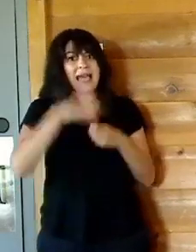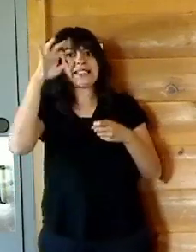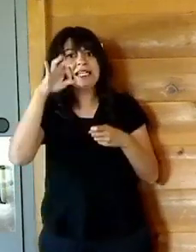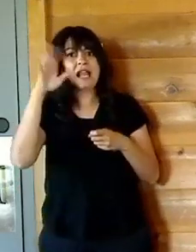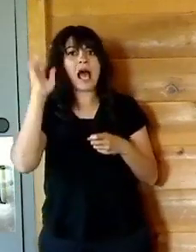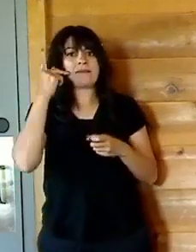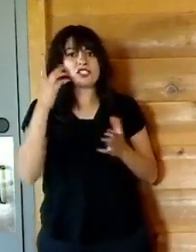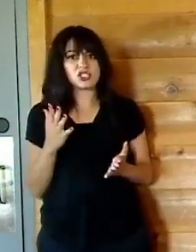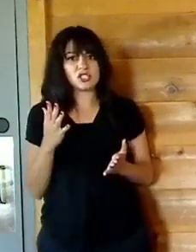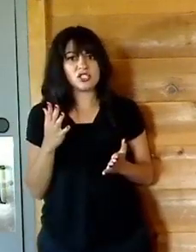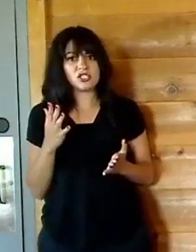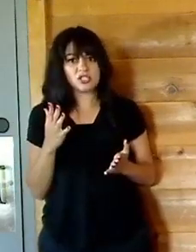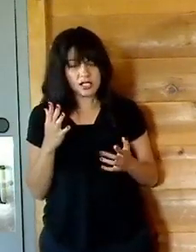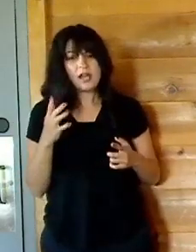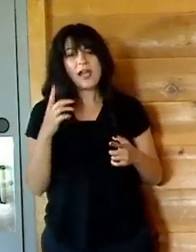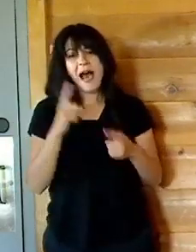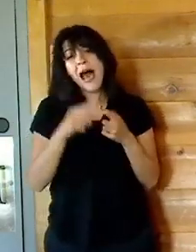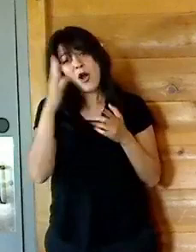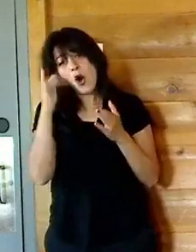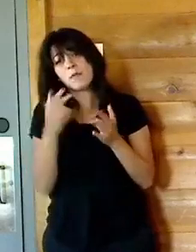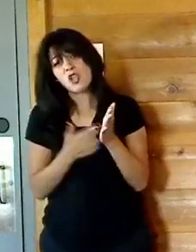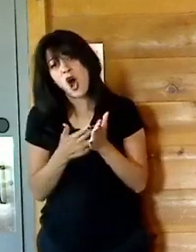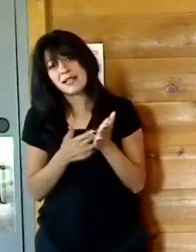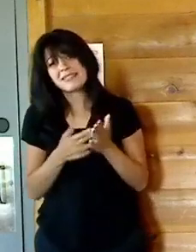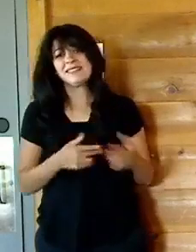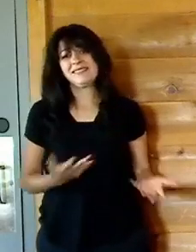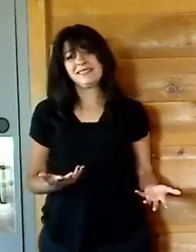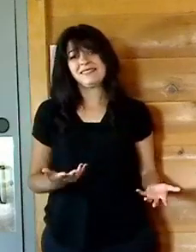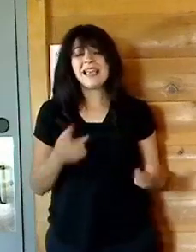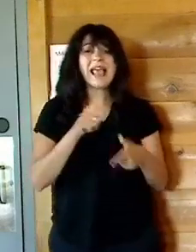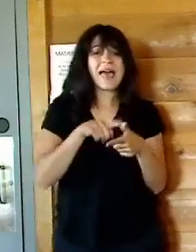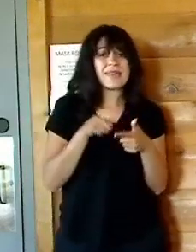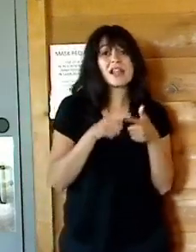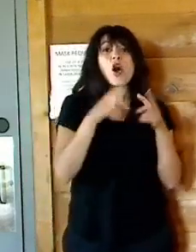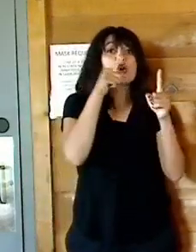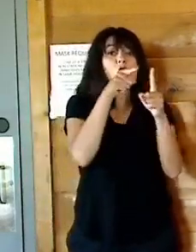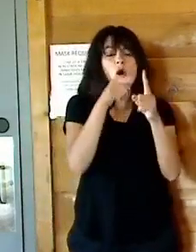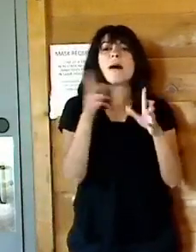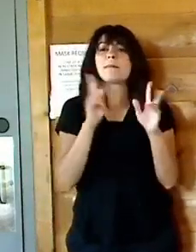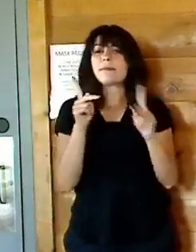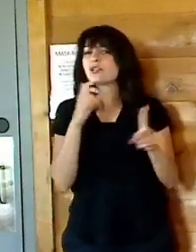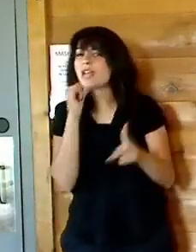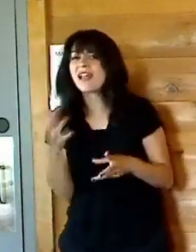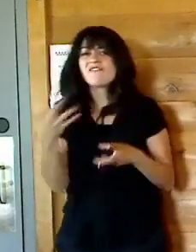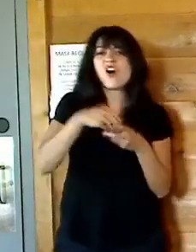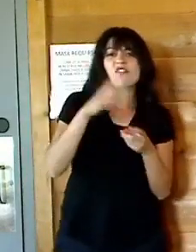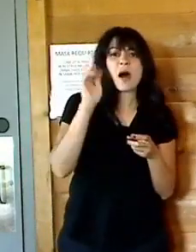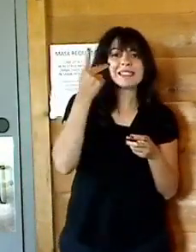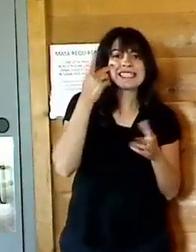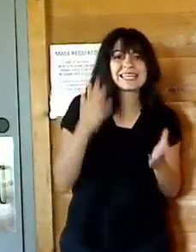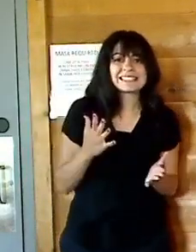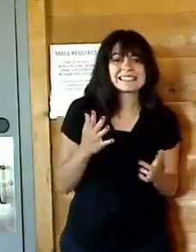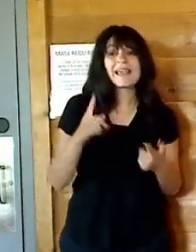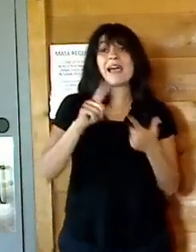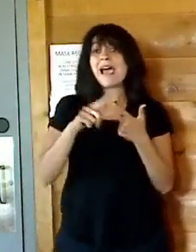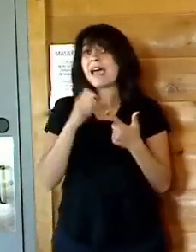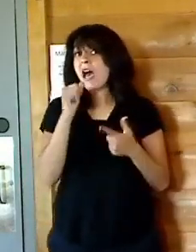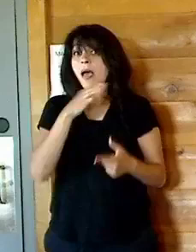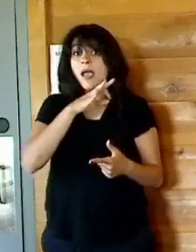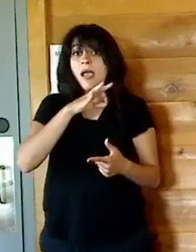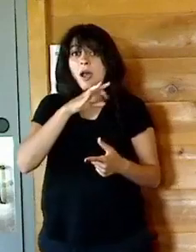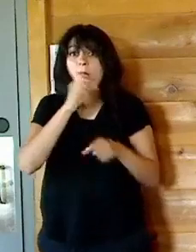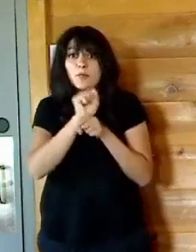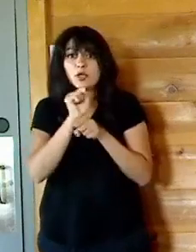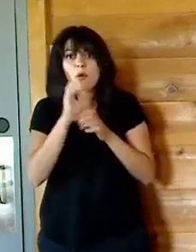the other requirements. Because the goal here is to find people who are not involved in politics, partisan politics, not employees of the government,